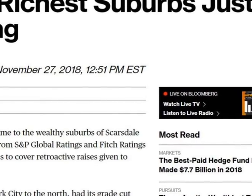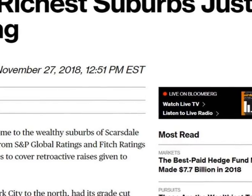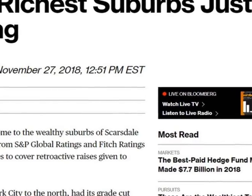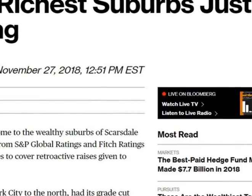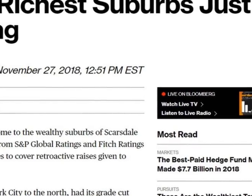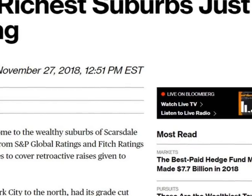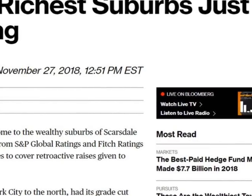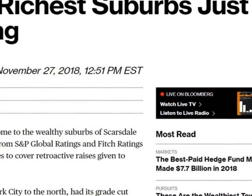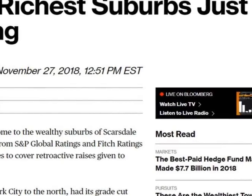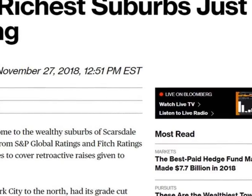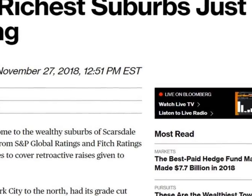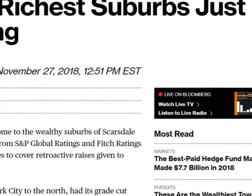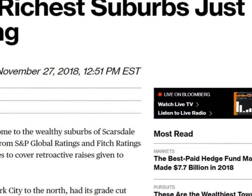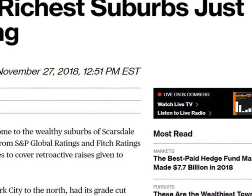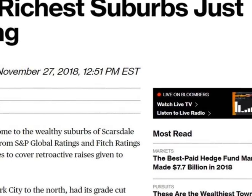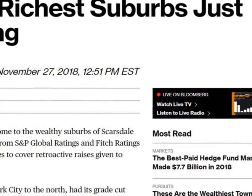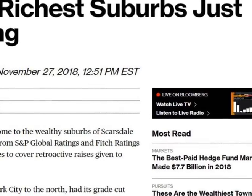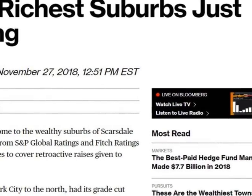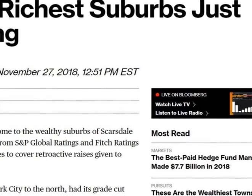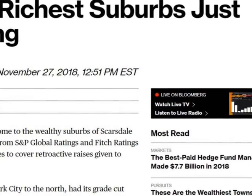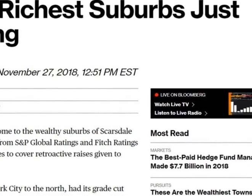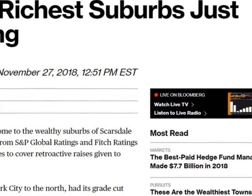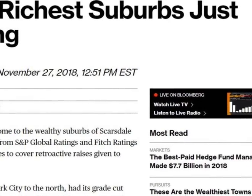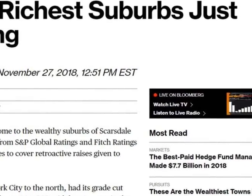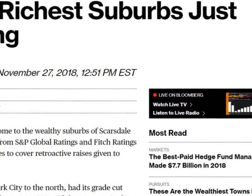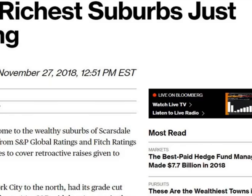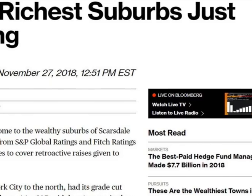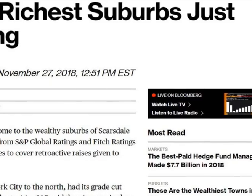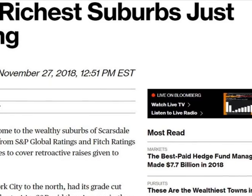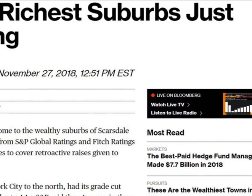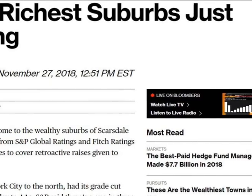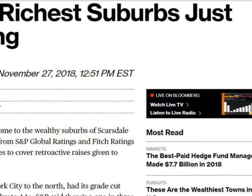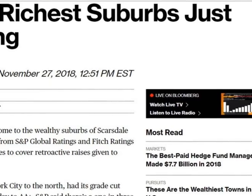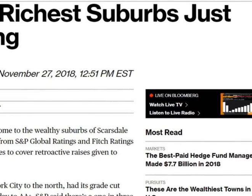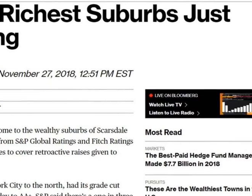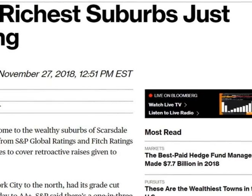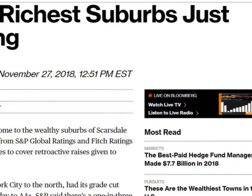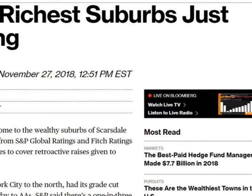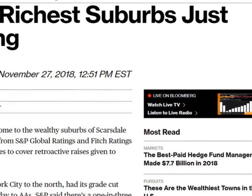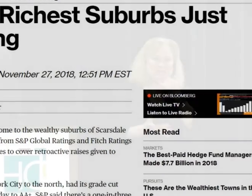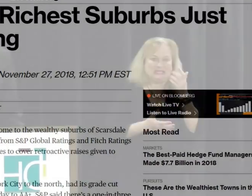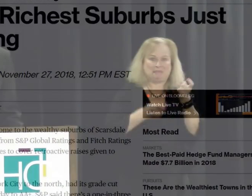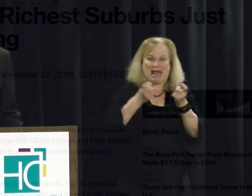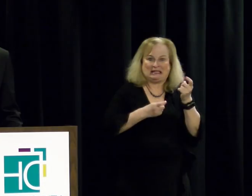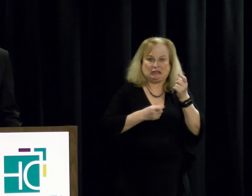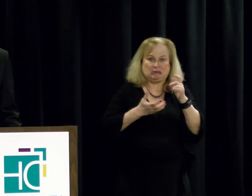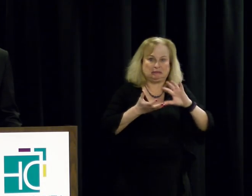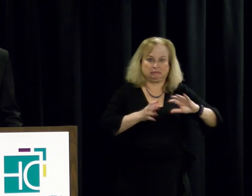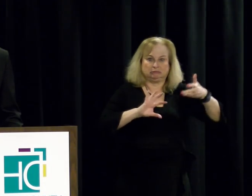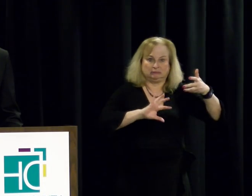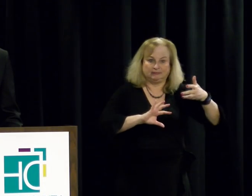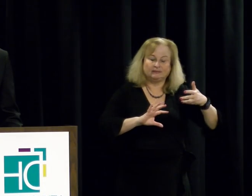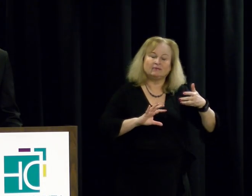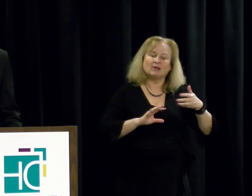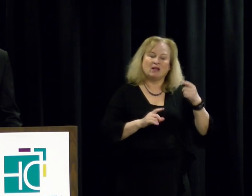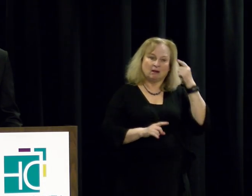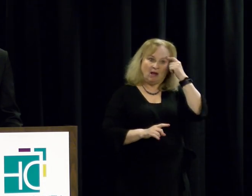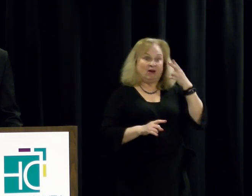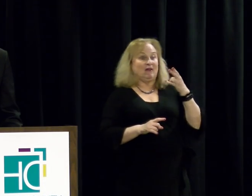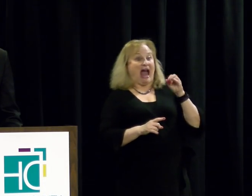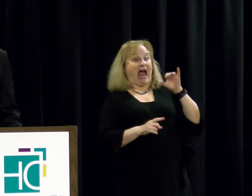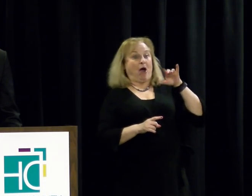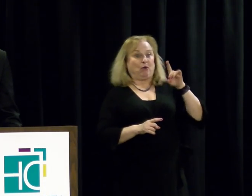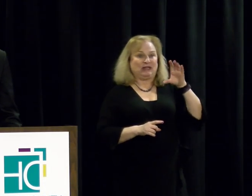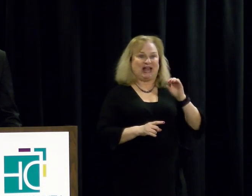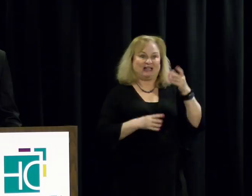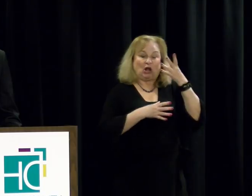.S., losing their AAA bond rating due to fiscal mismanagement. And the thought of Howard County